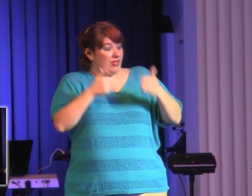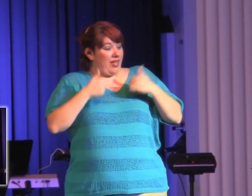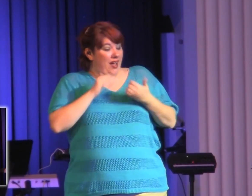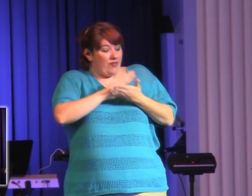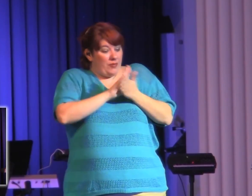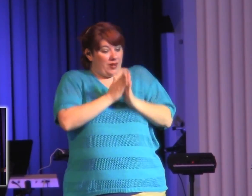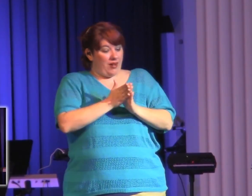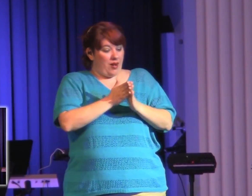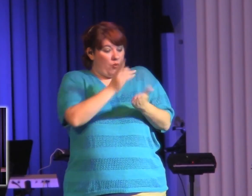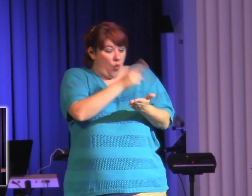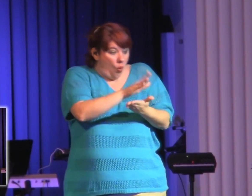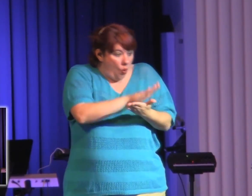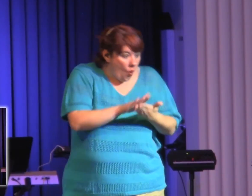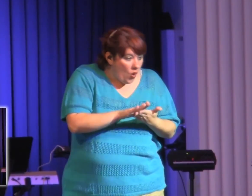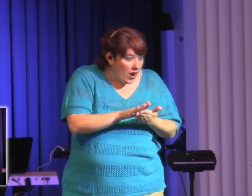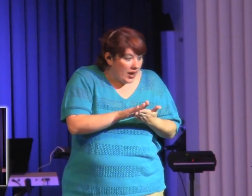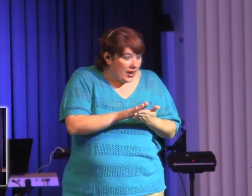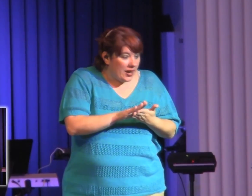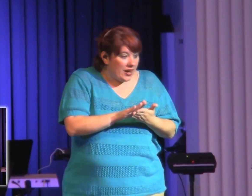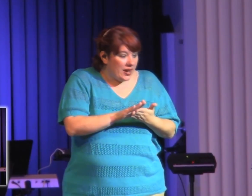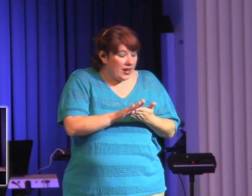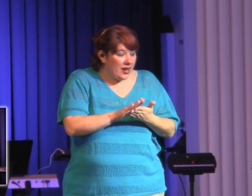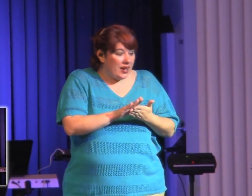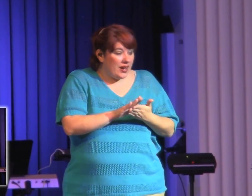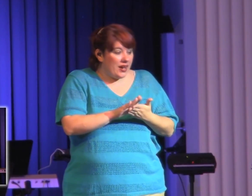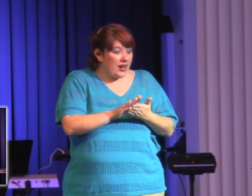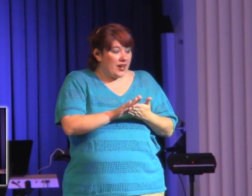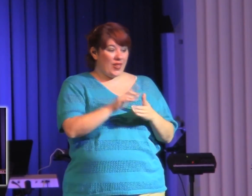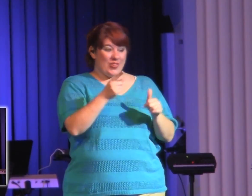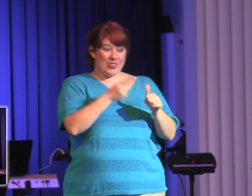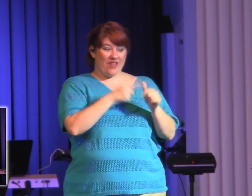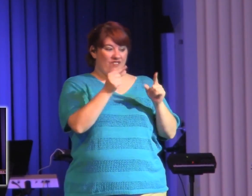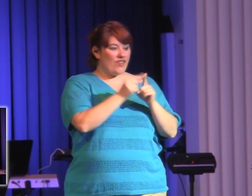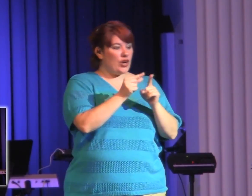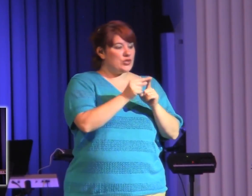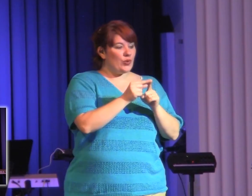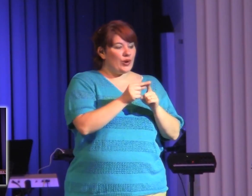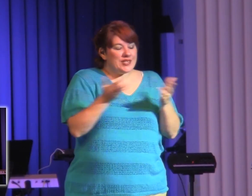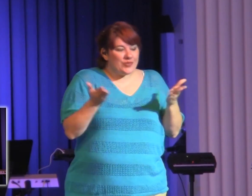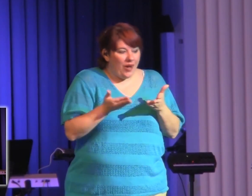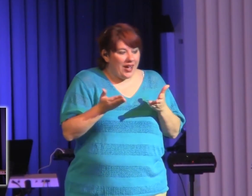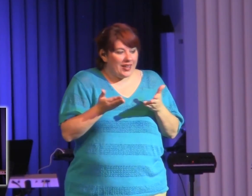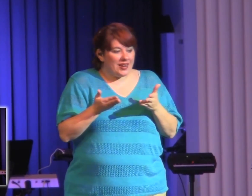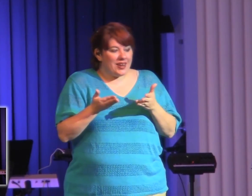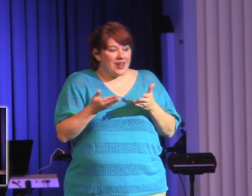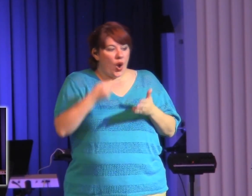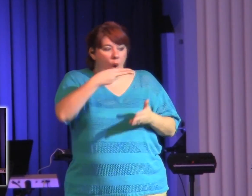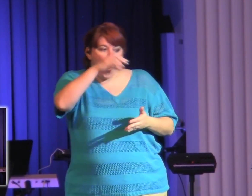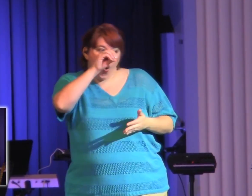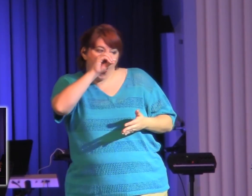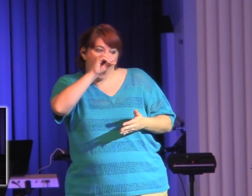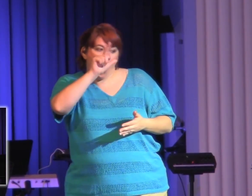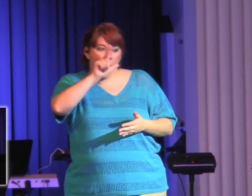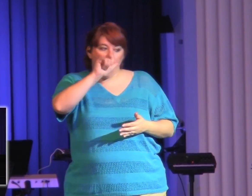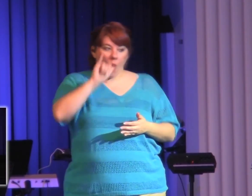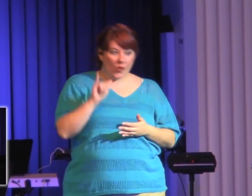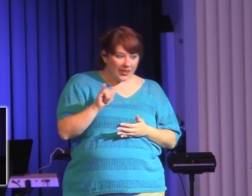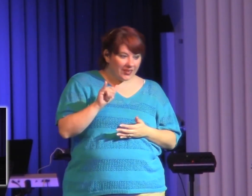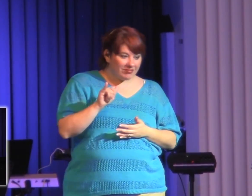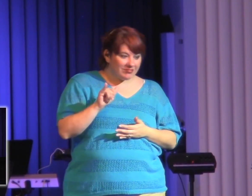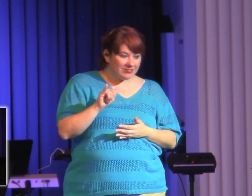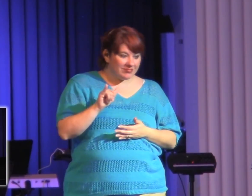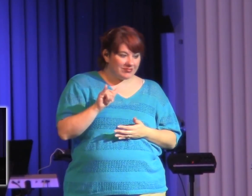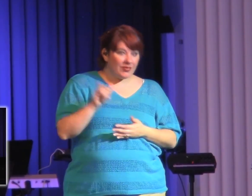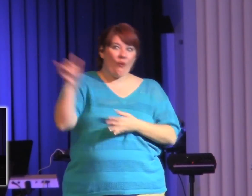Spirit now coming and overflowing within our hearts and within our lives. On the day of Pentecost, the